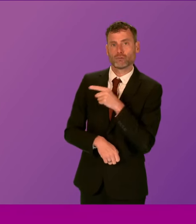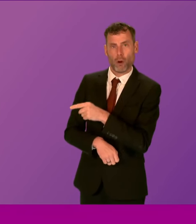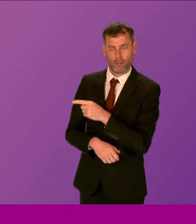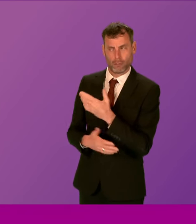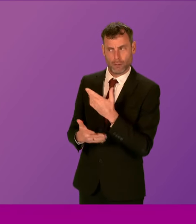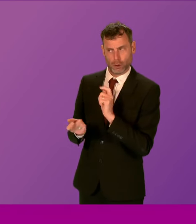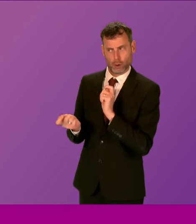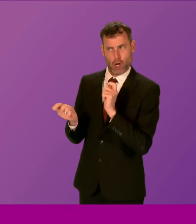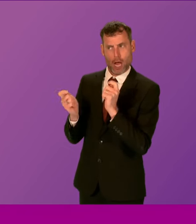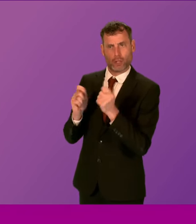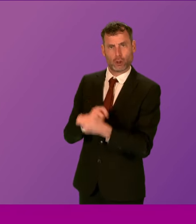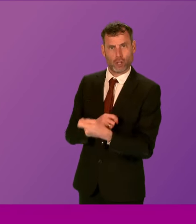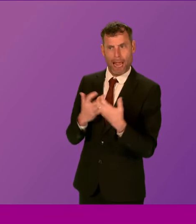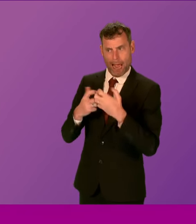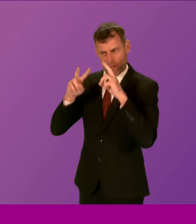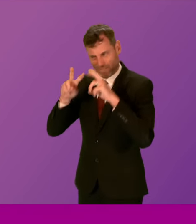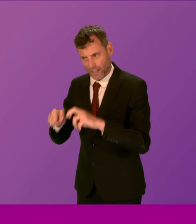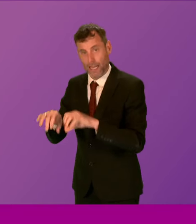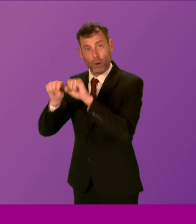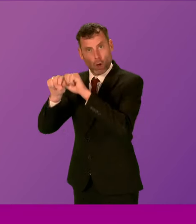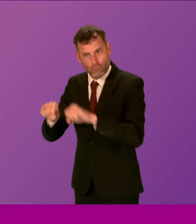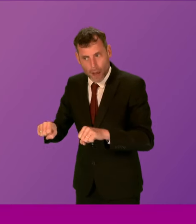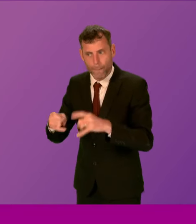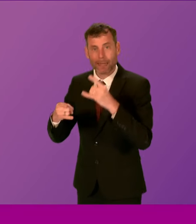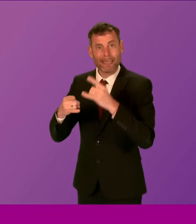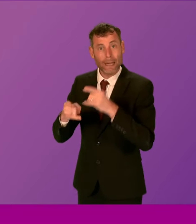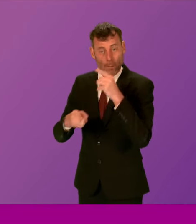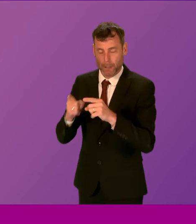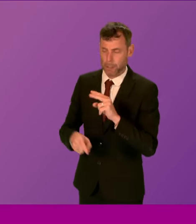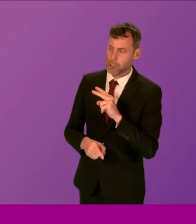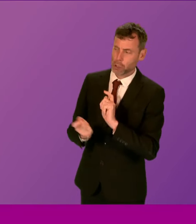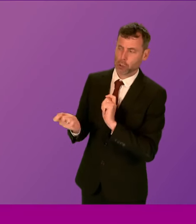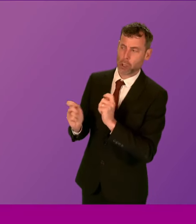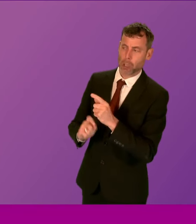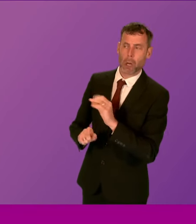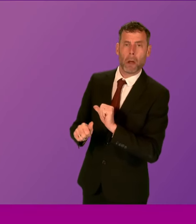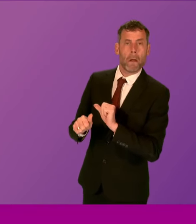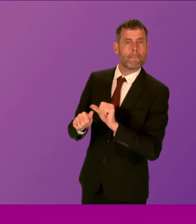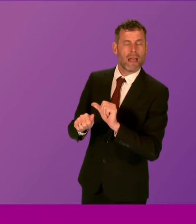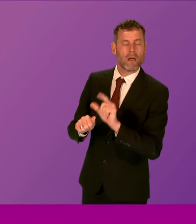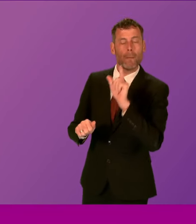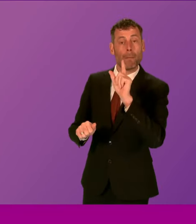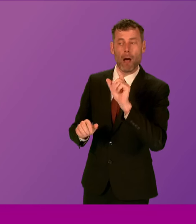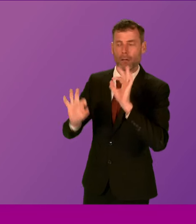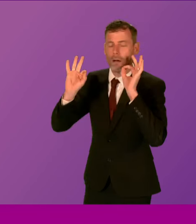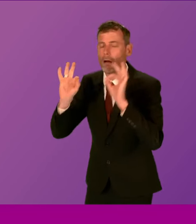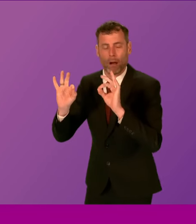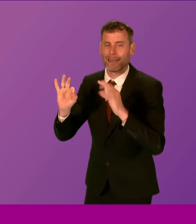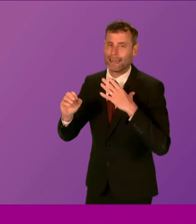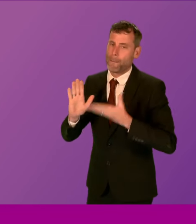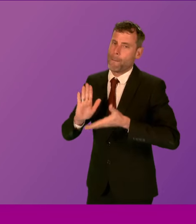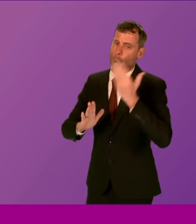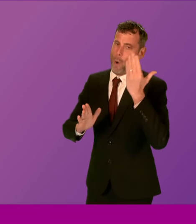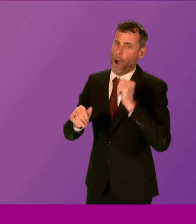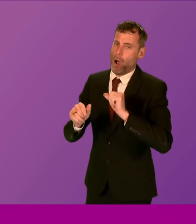rape and sexual offences has improved. Still room for improvement of that, there's no doubt. Anna Sarwar.